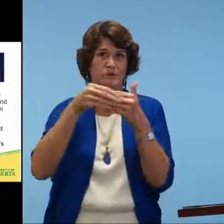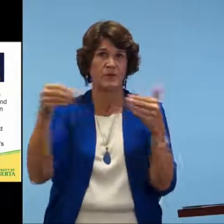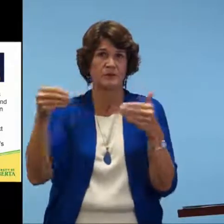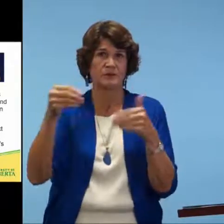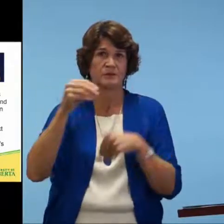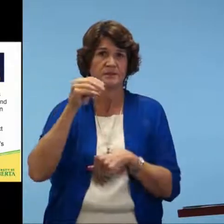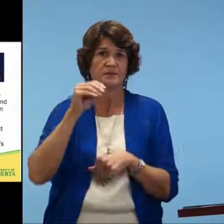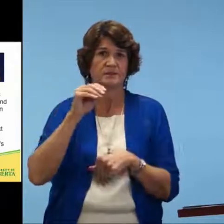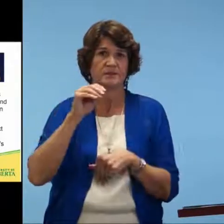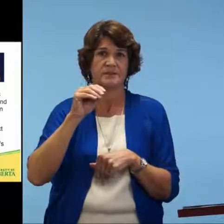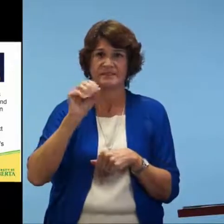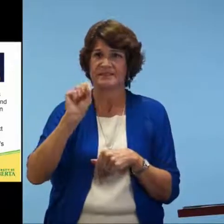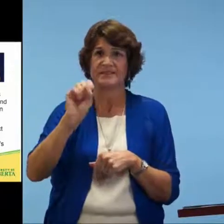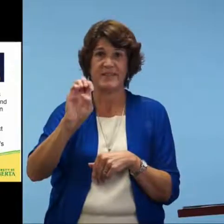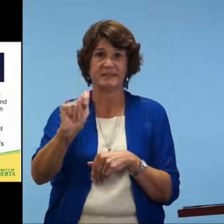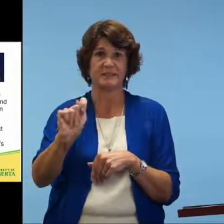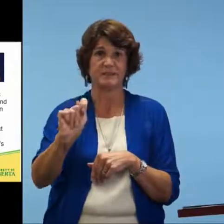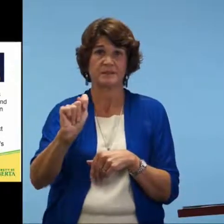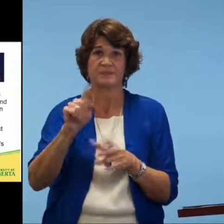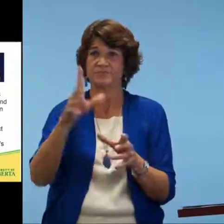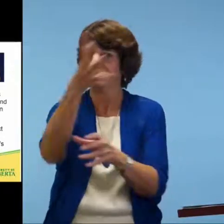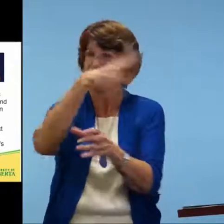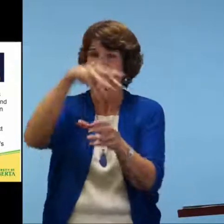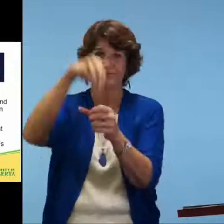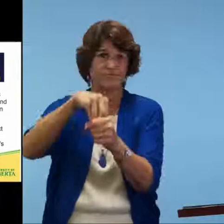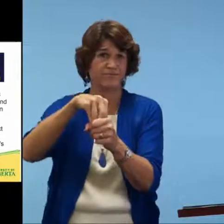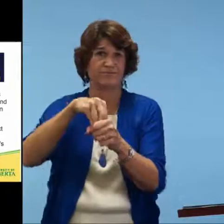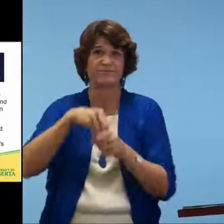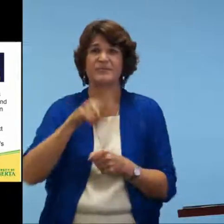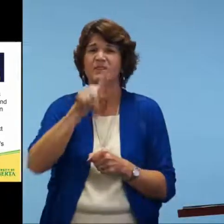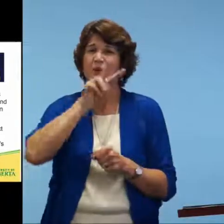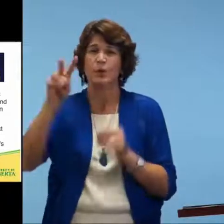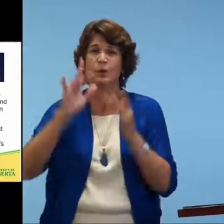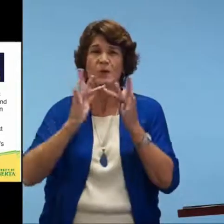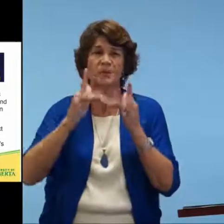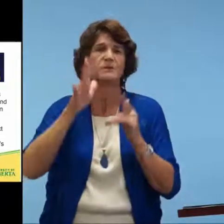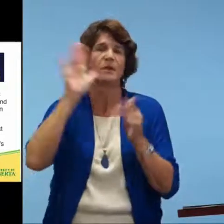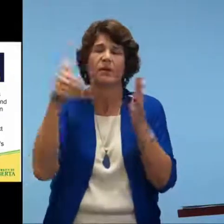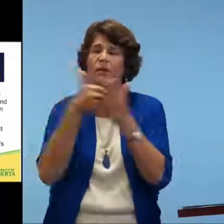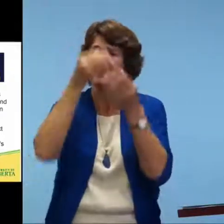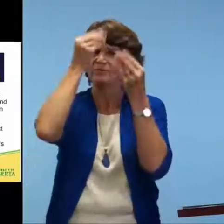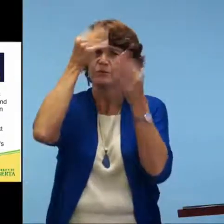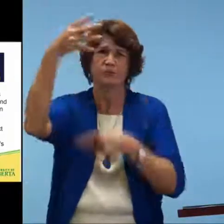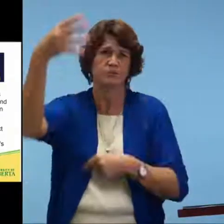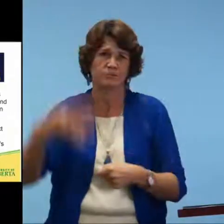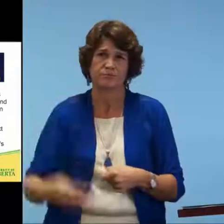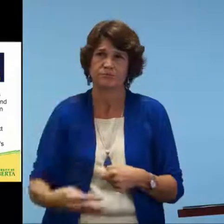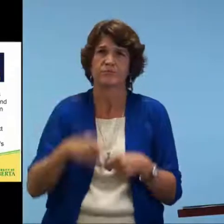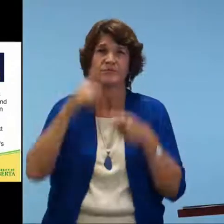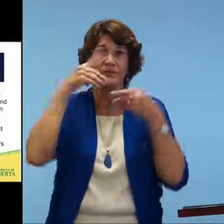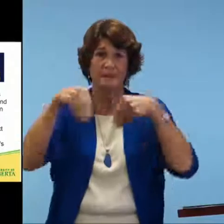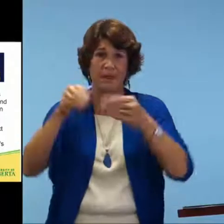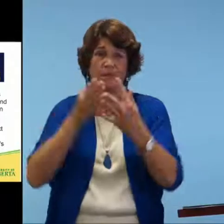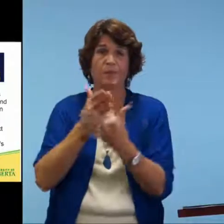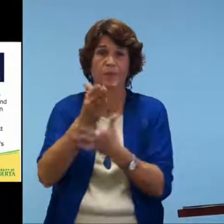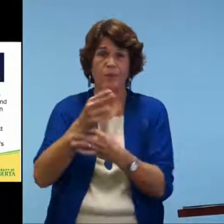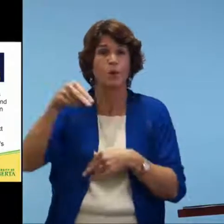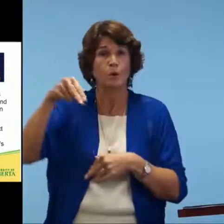The entire test package can be purchased for $230. If you check on the website, you will find all of the relative information